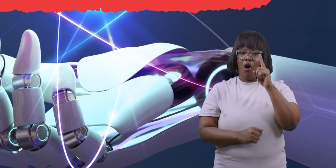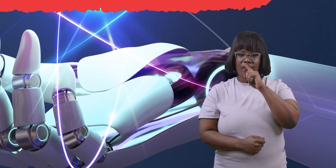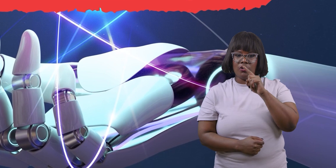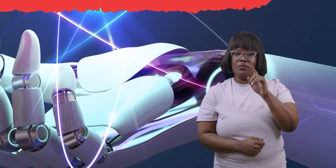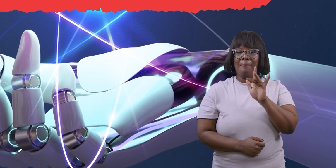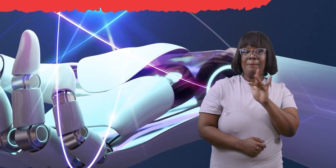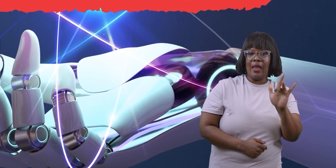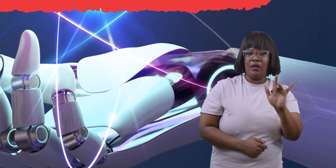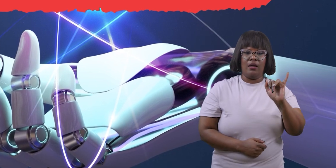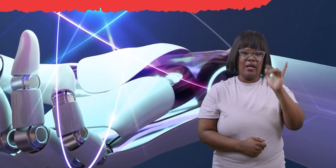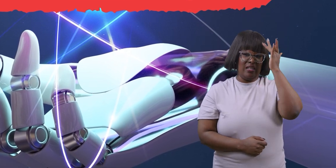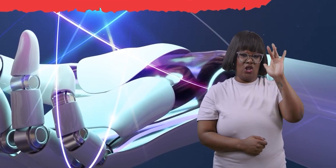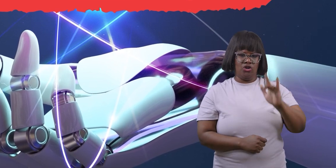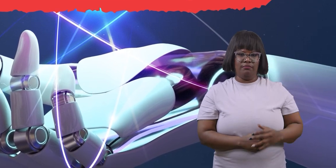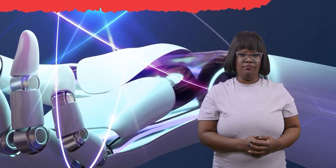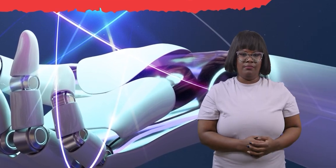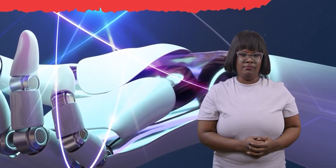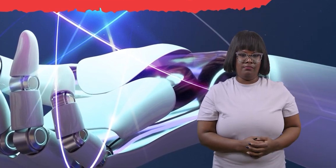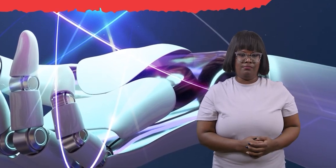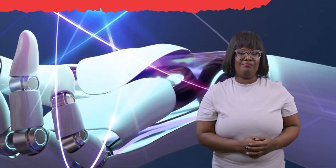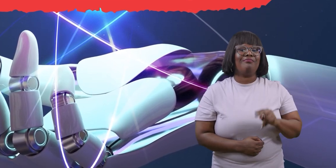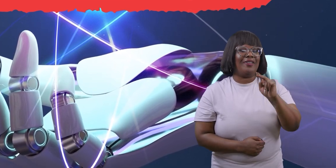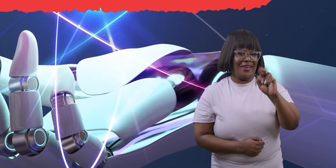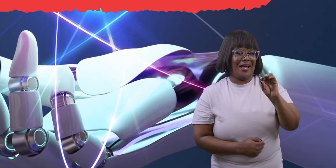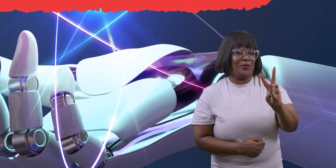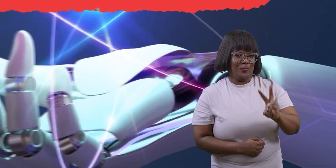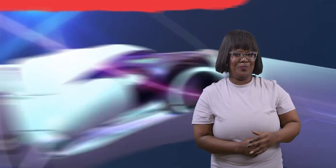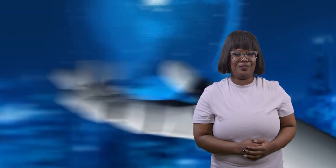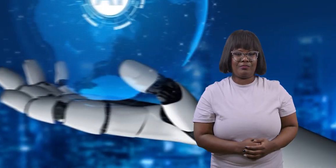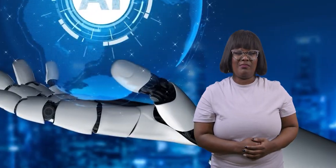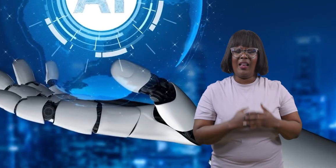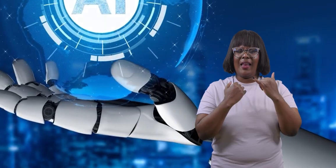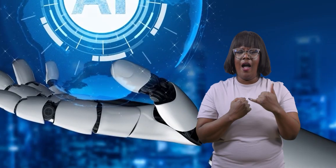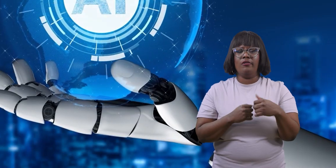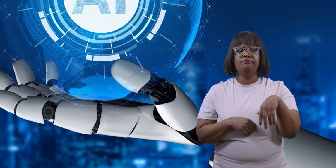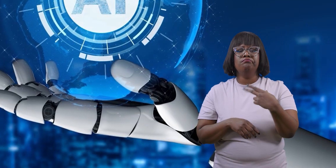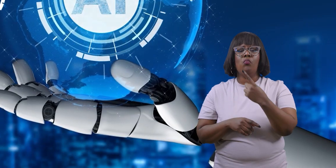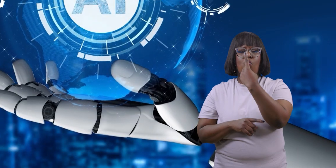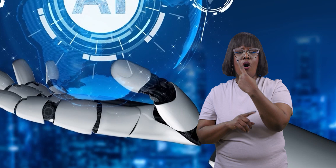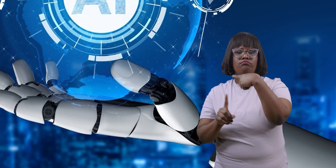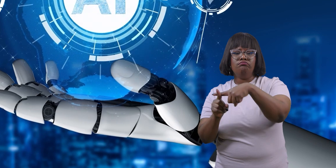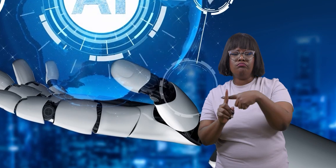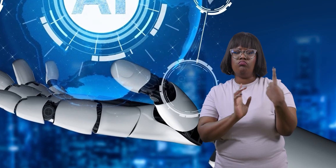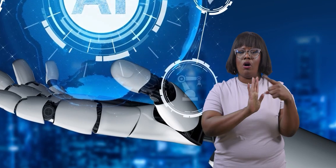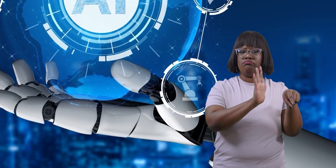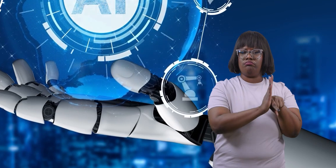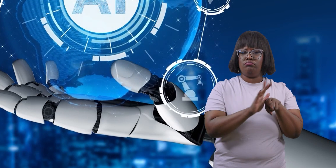intelligence. Narrow. Name one pro and one con of